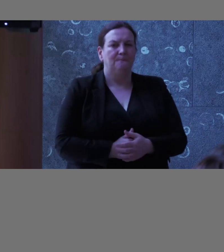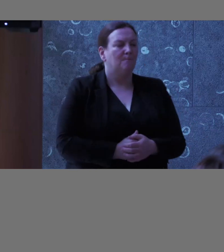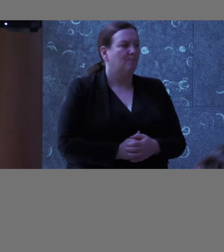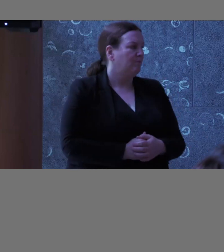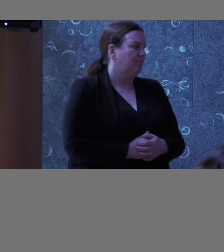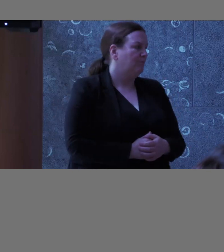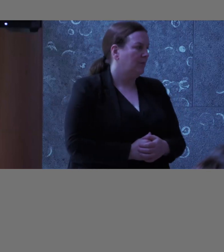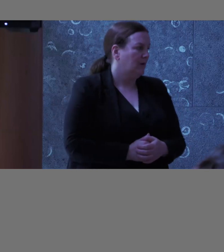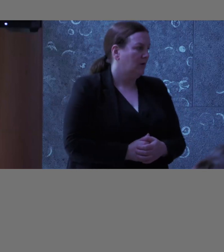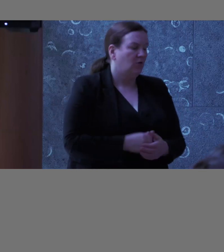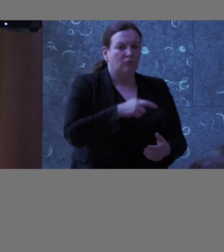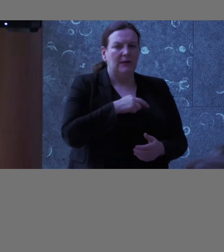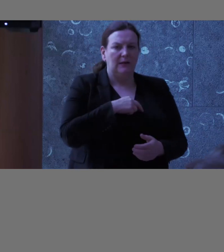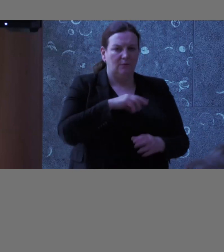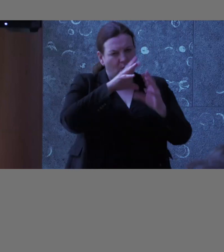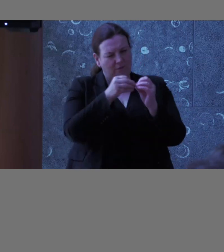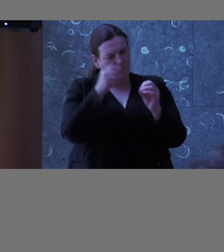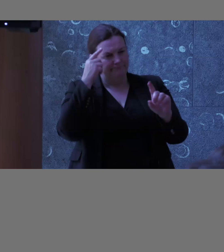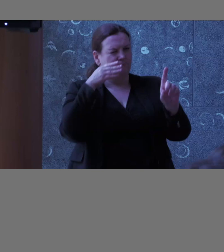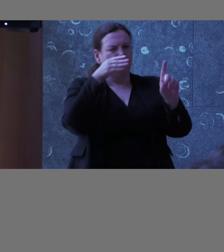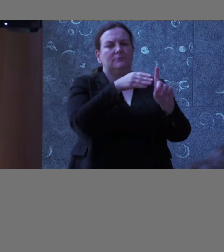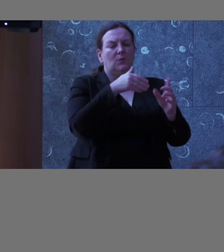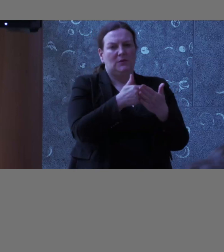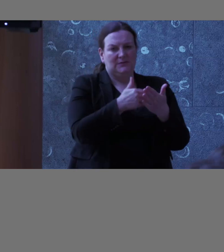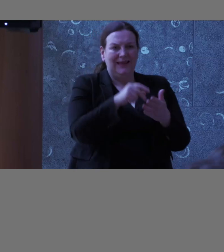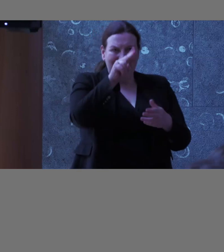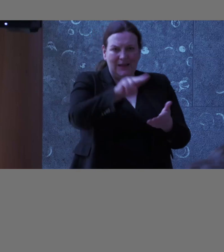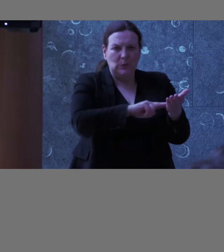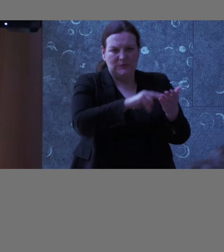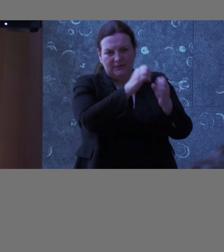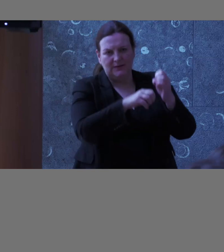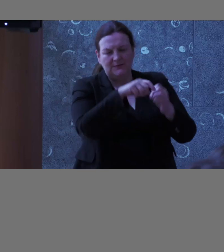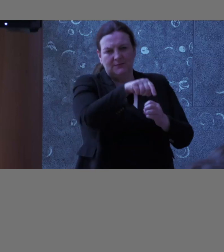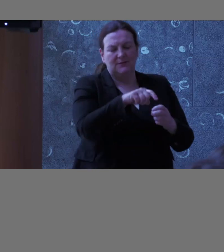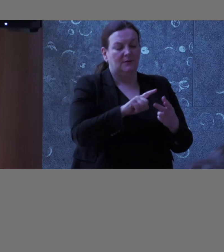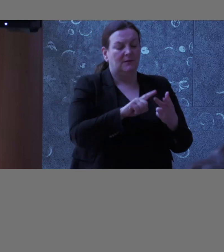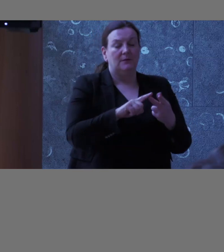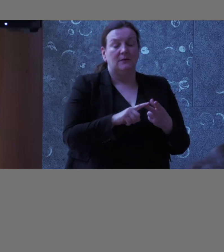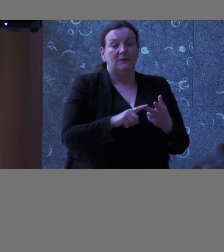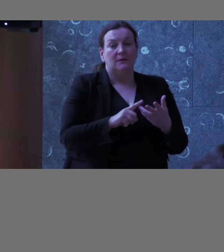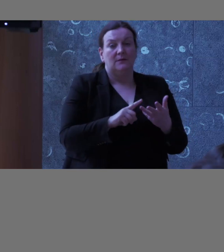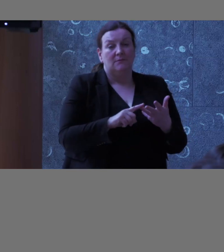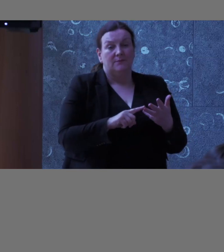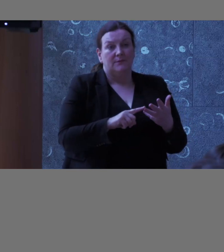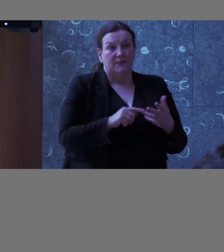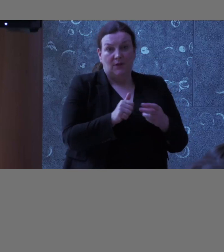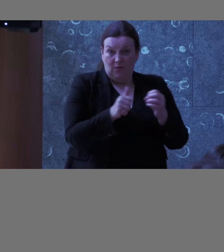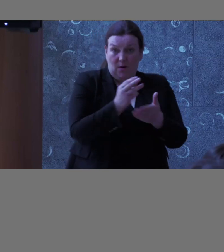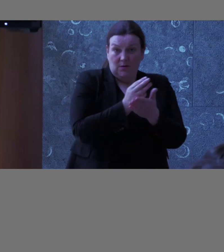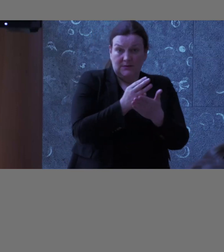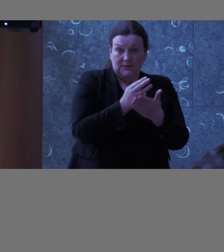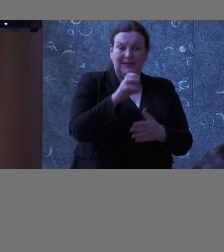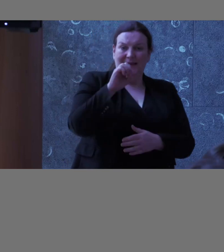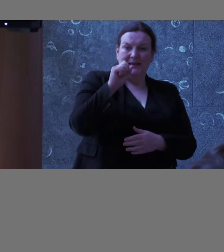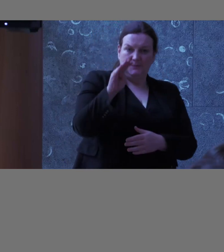it is actually the usability that we talk about there, and then I suppose the last thing that we have is, it is that DevSecOps within ESB, we've